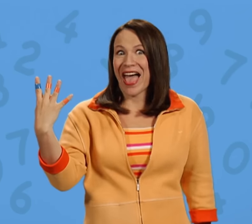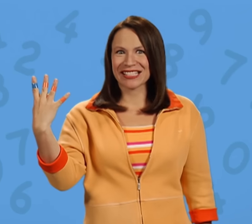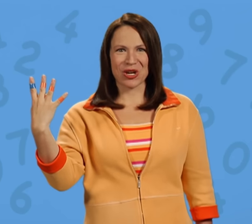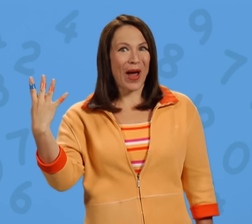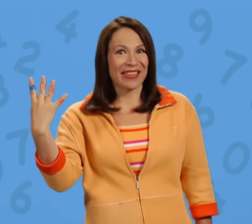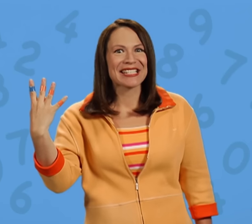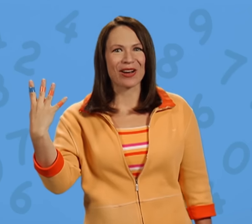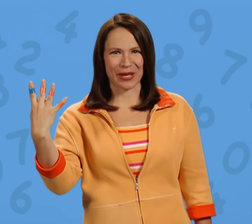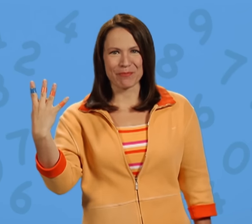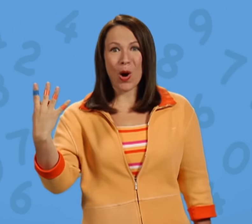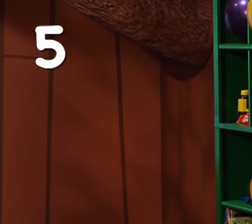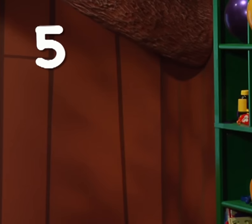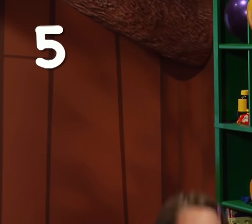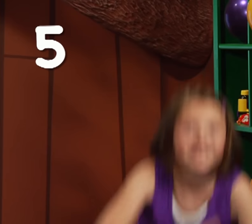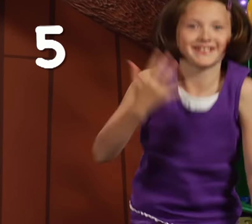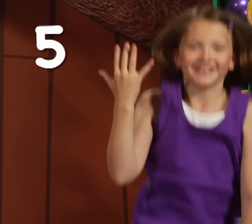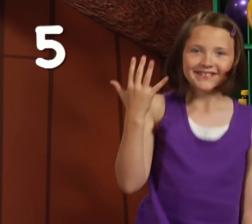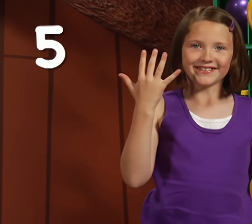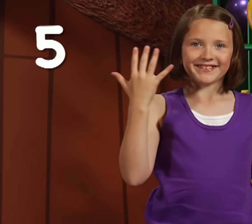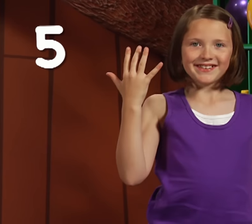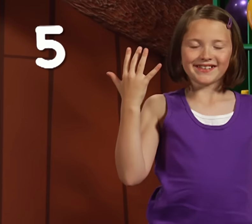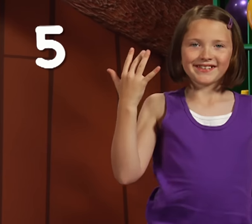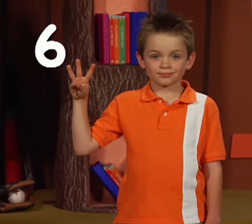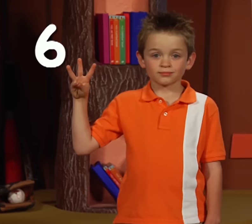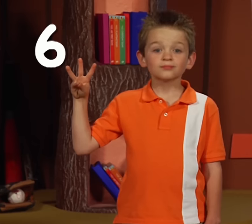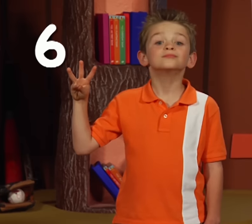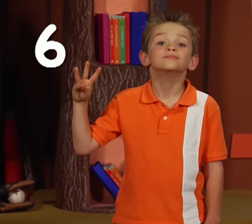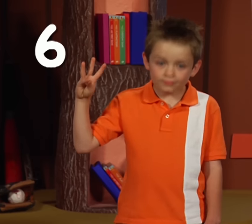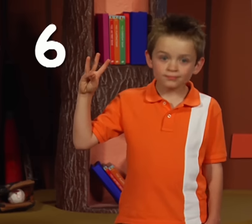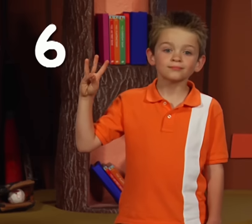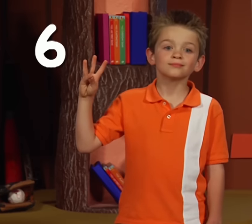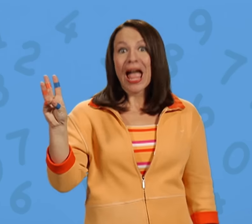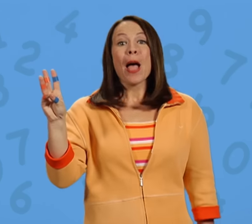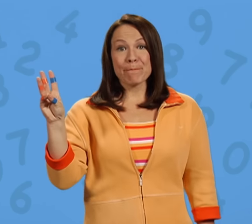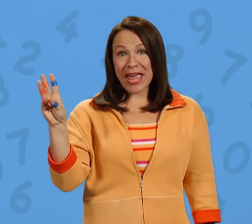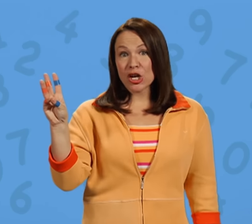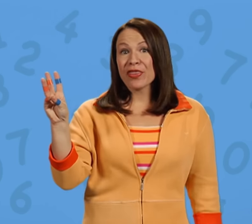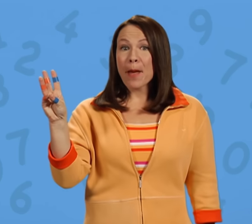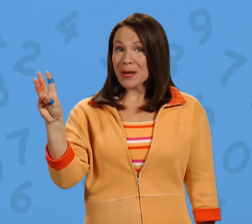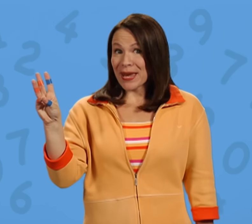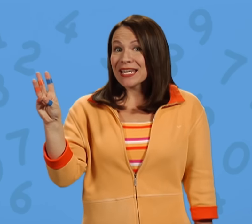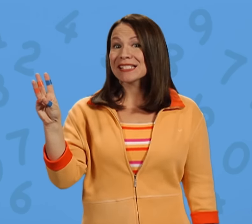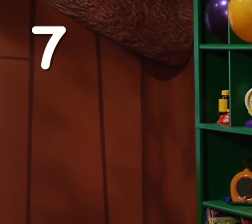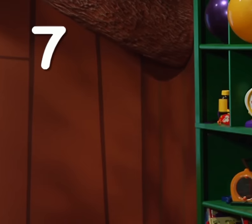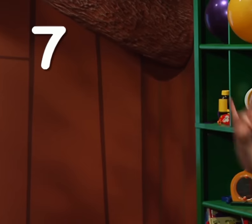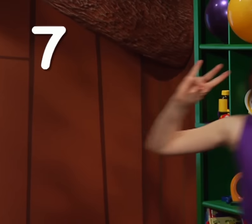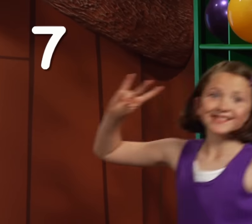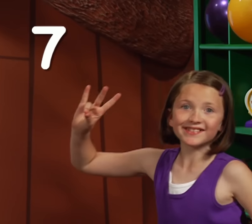that's the way, let's count some more Five, six, make your thumb and pinky stick Seven,